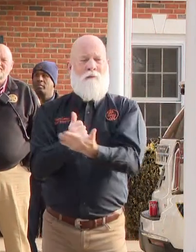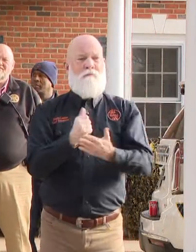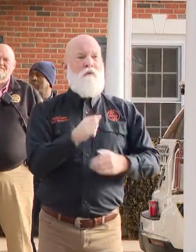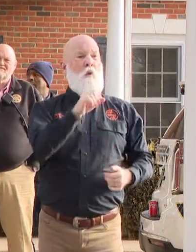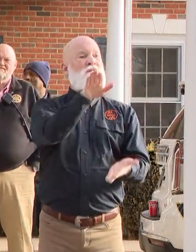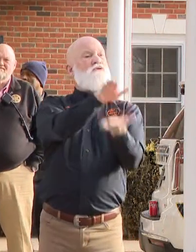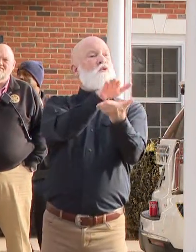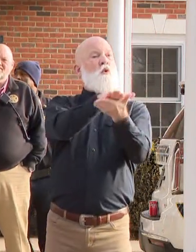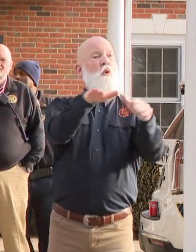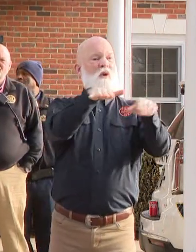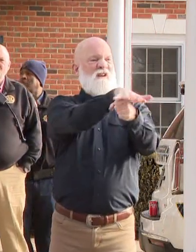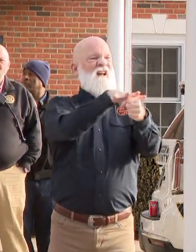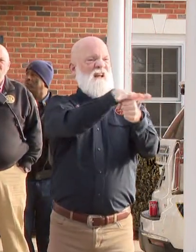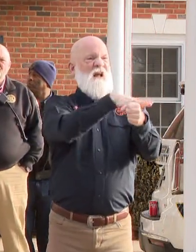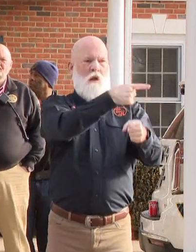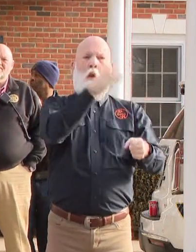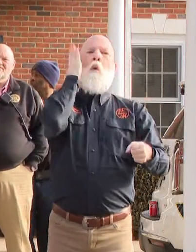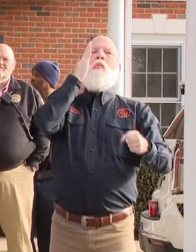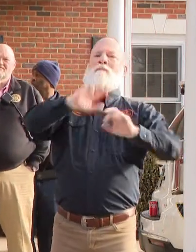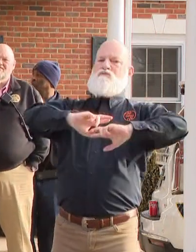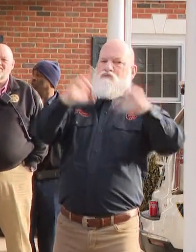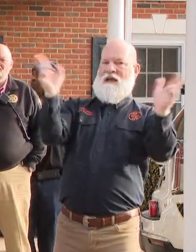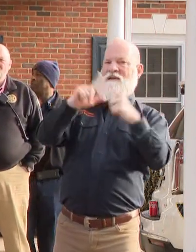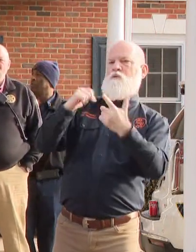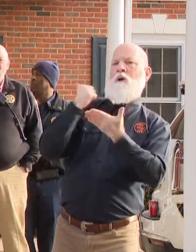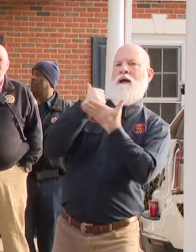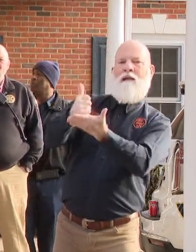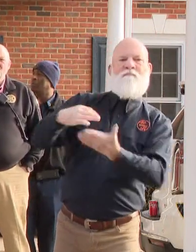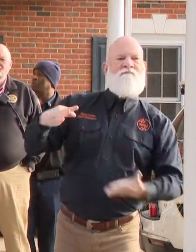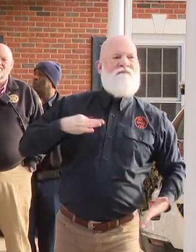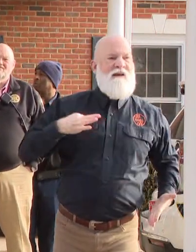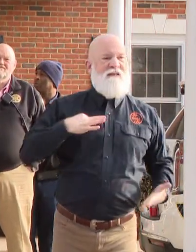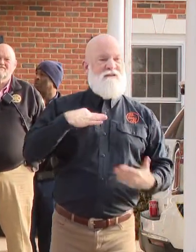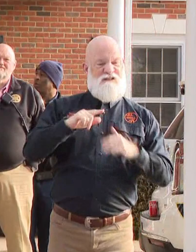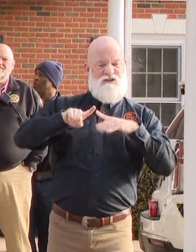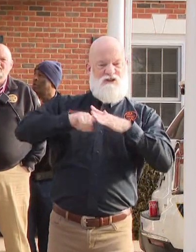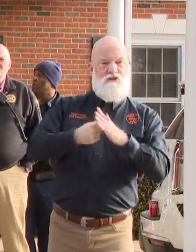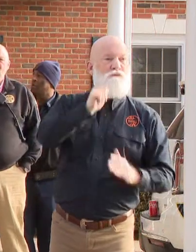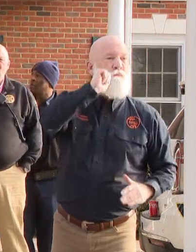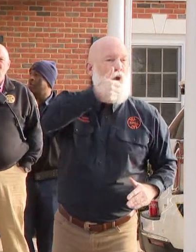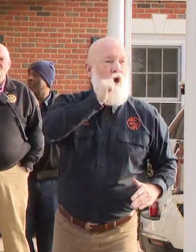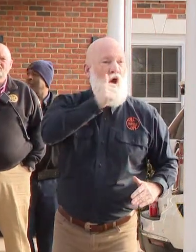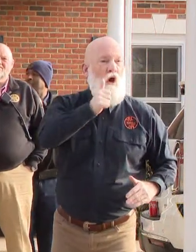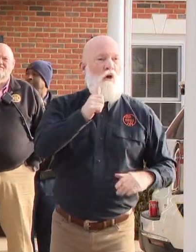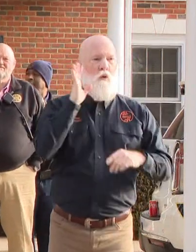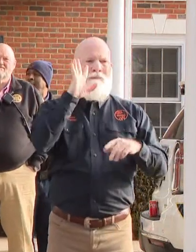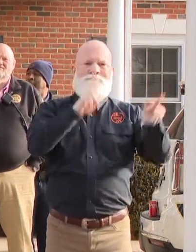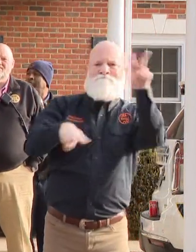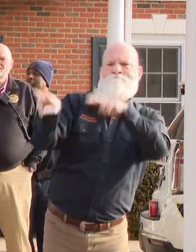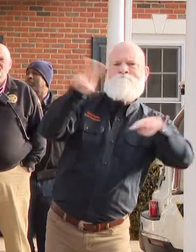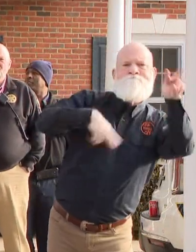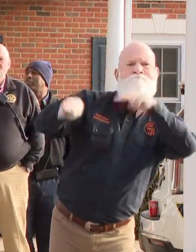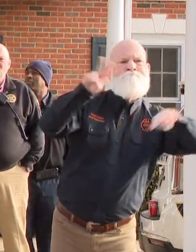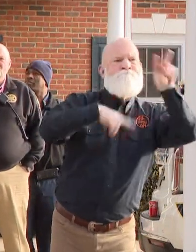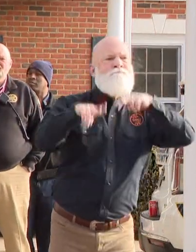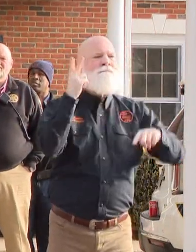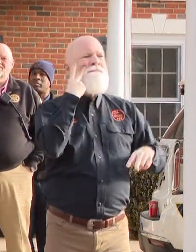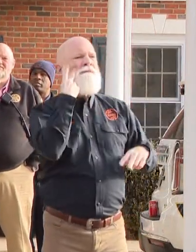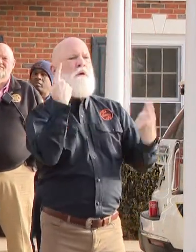tomorrow and working to assess the needs of our families. We know of at least 400